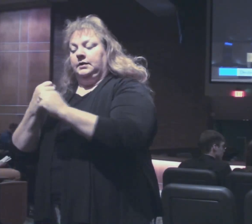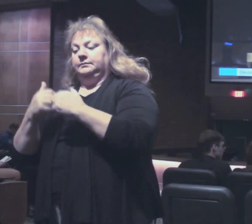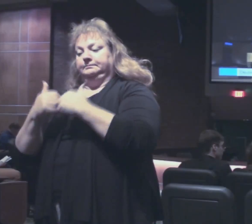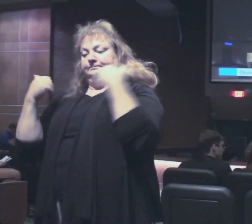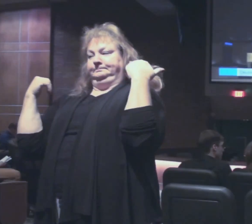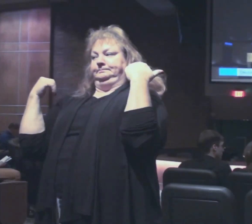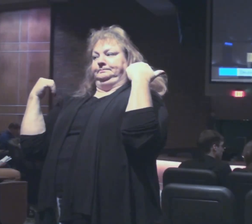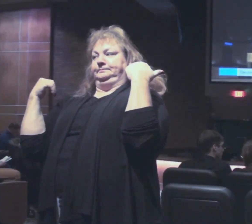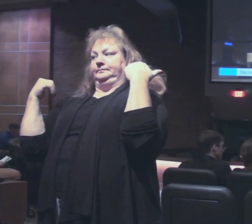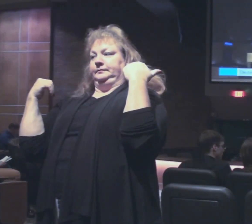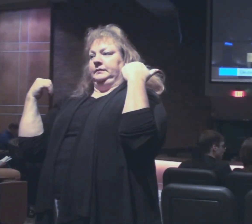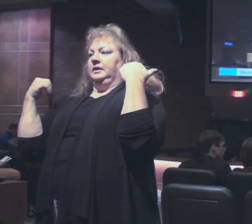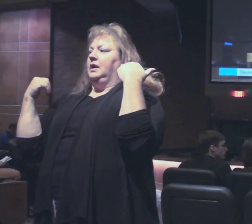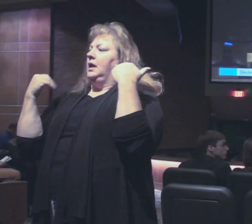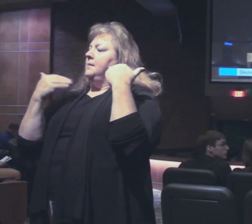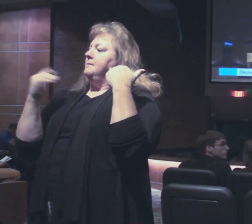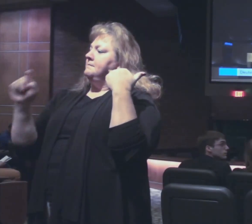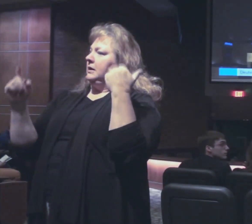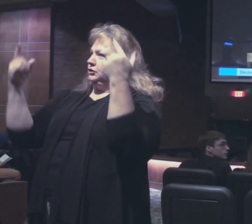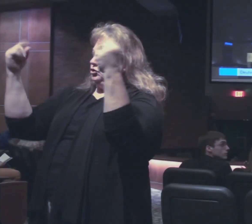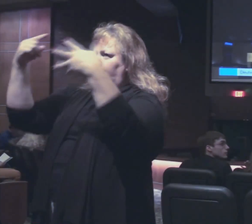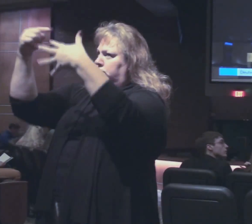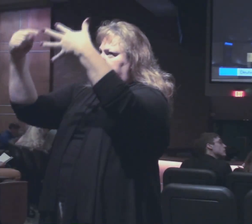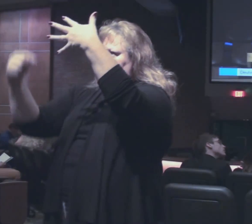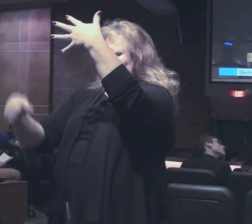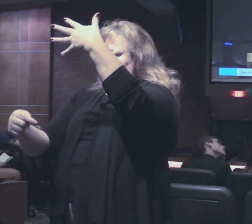and certain things were done.